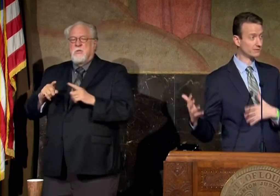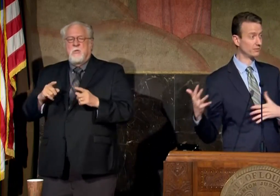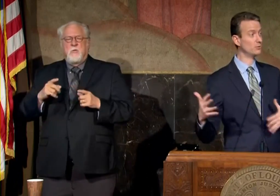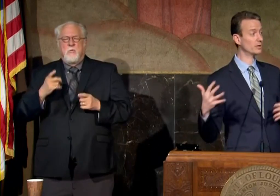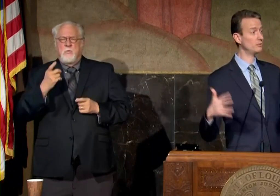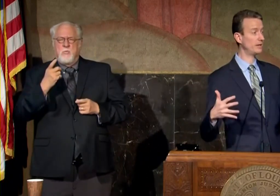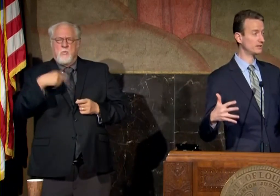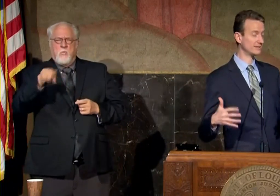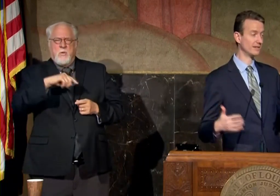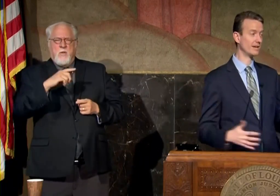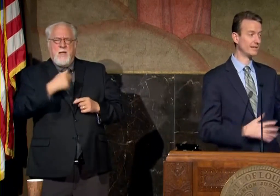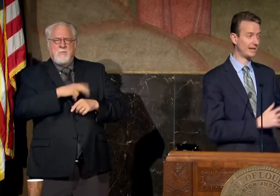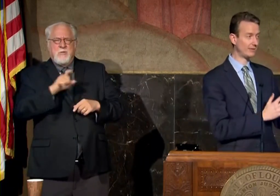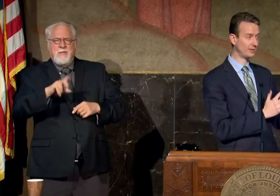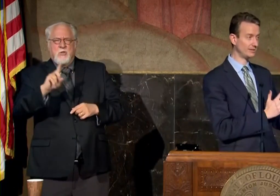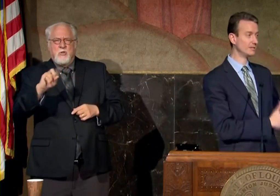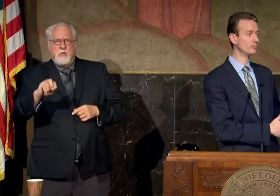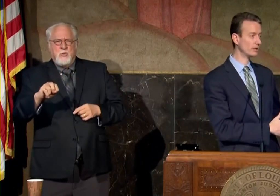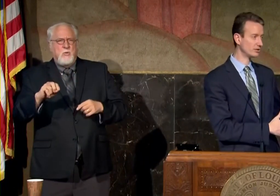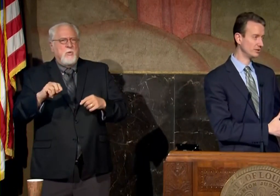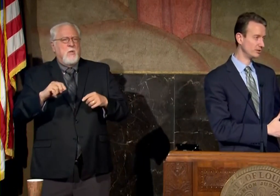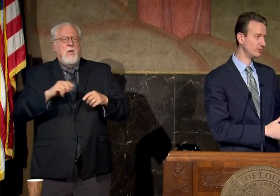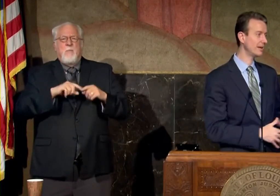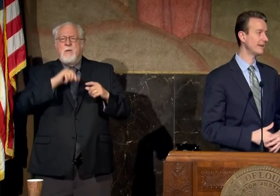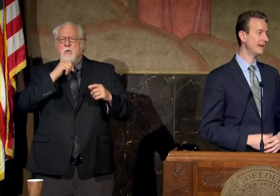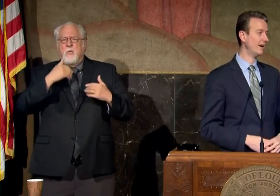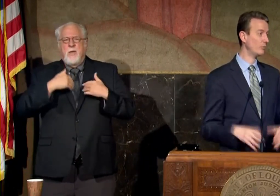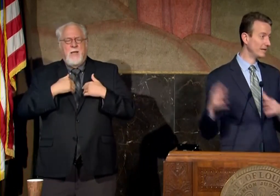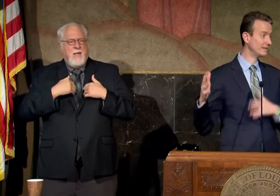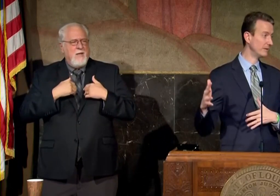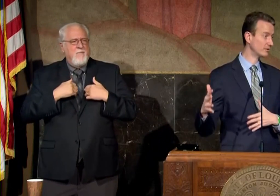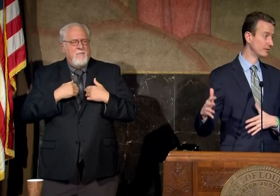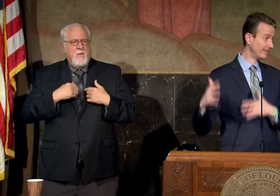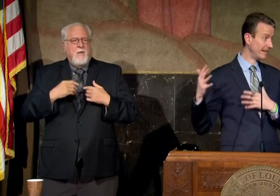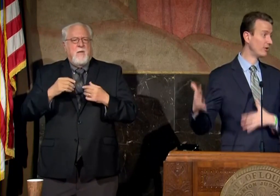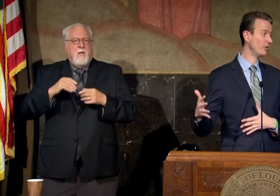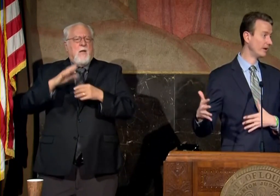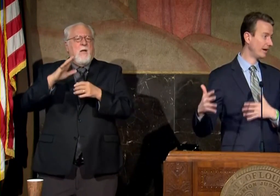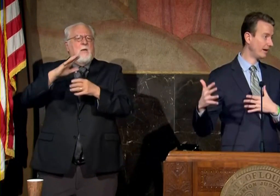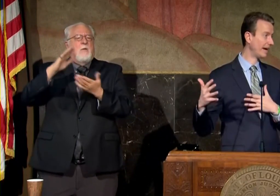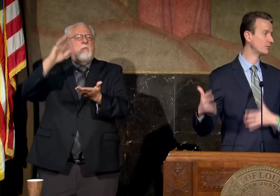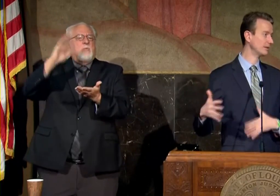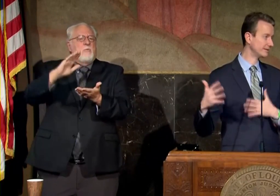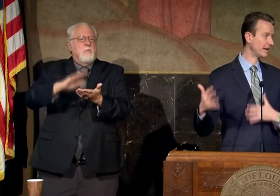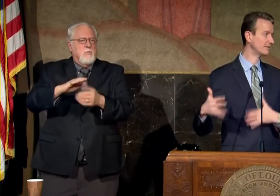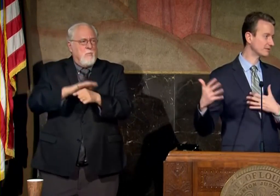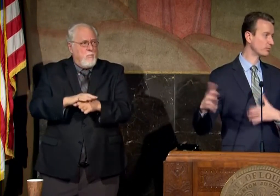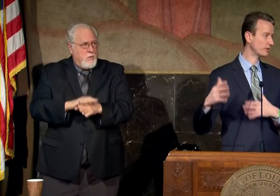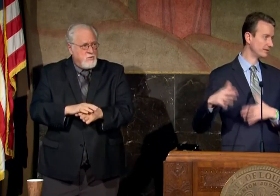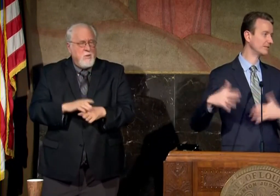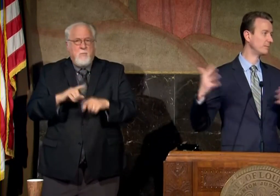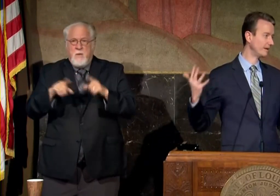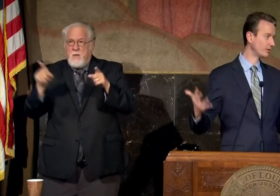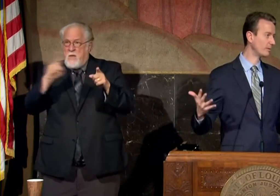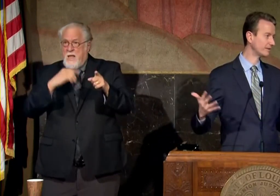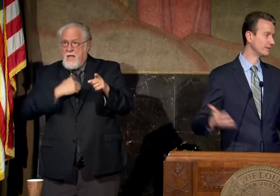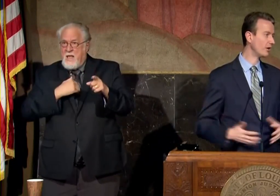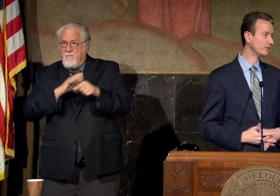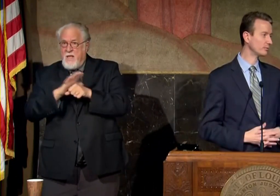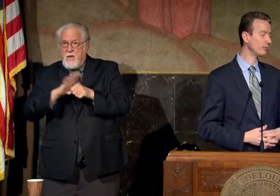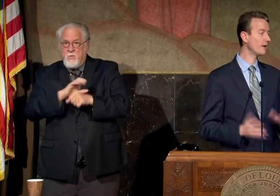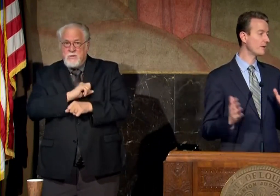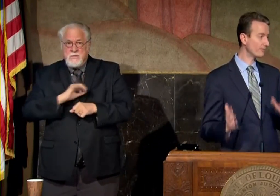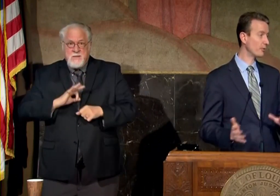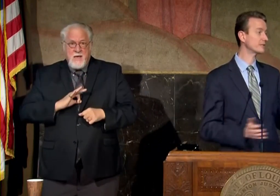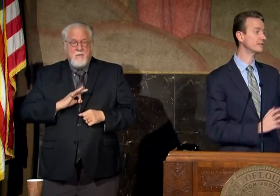they're seeing lots of new acute patients and not yet having a decompression issue we need to make sure that they're adequately staffed and supported to expand their capacity in the